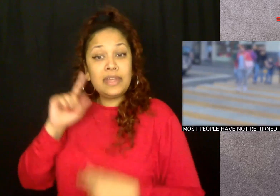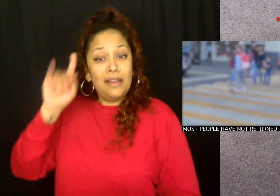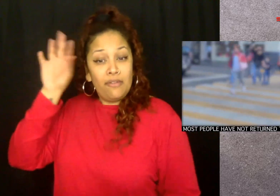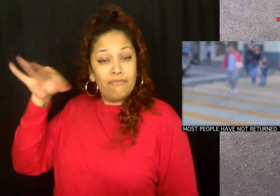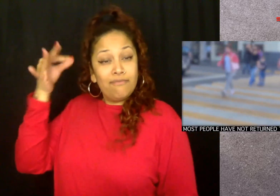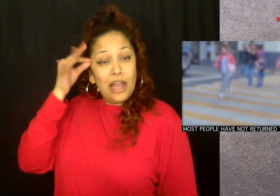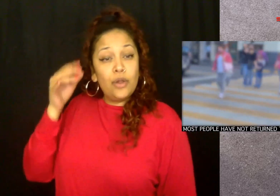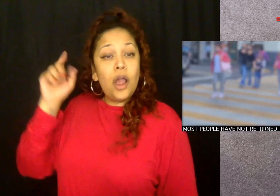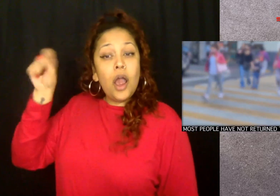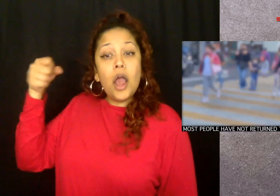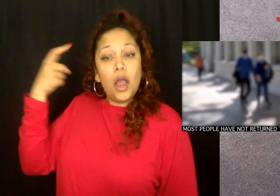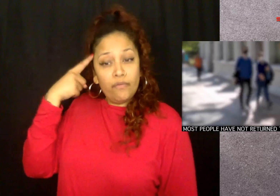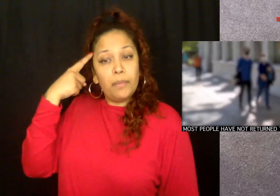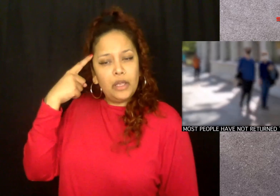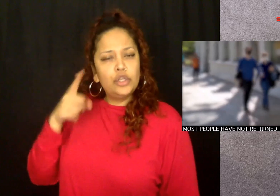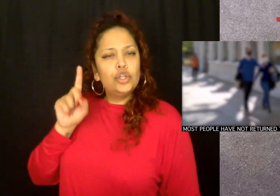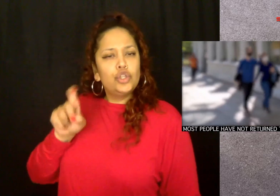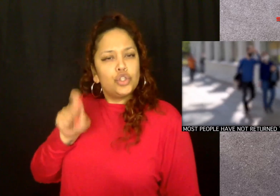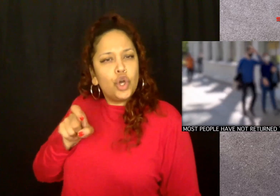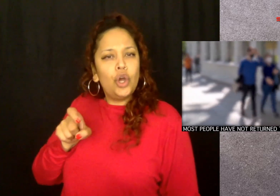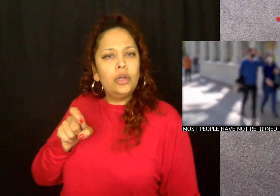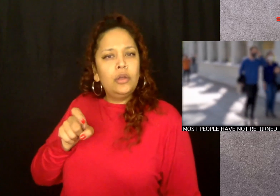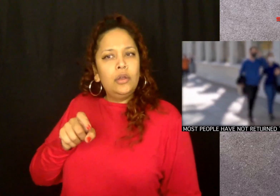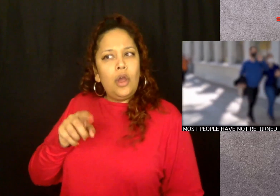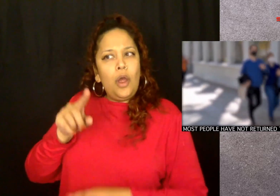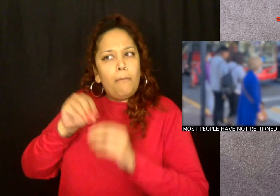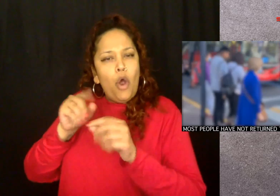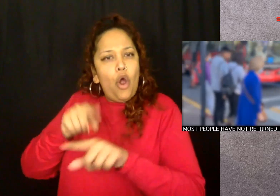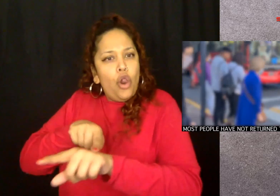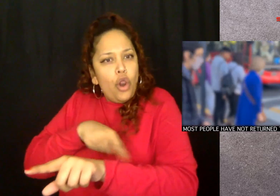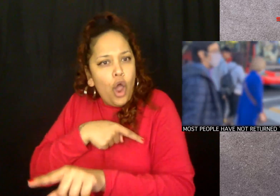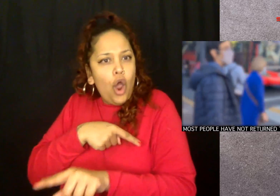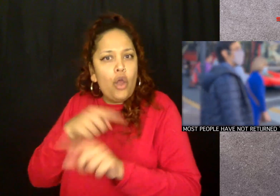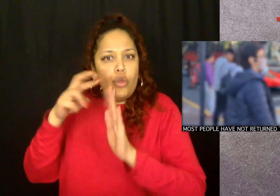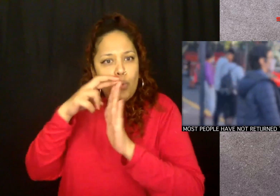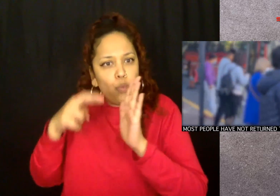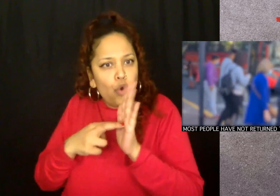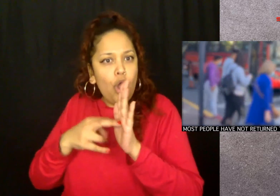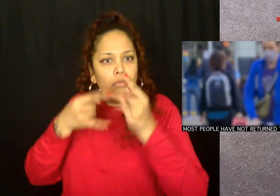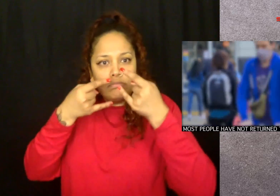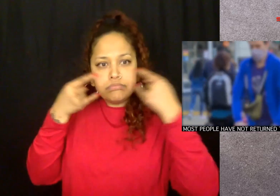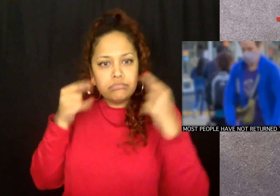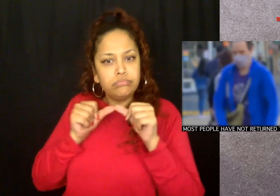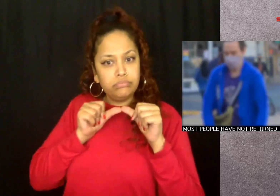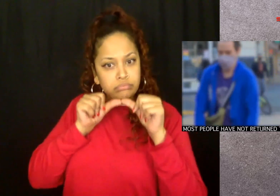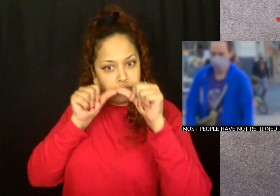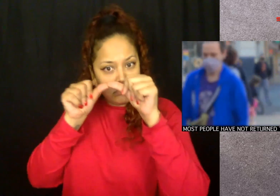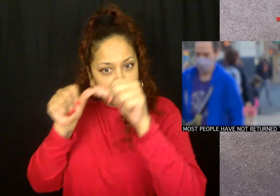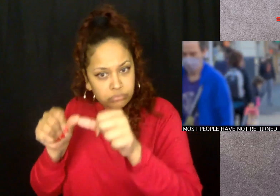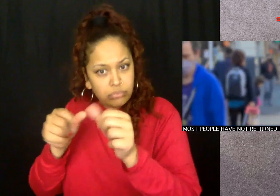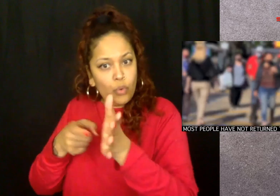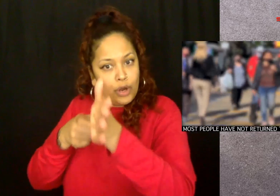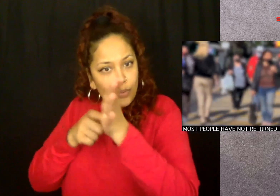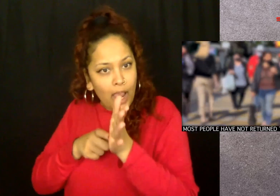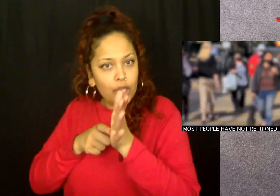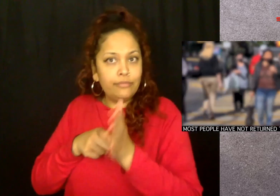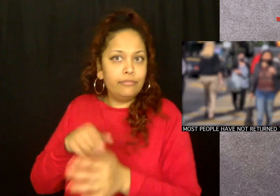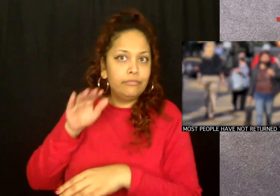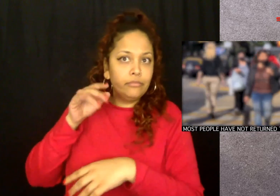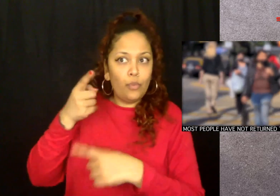48% say the federal government should extend the mask requirement on airplanes and